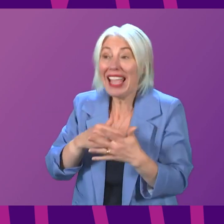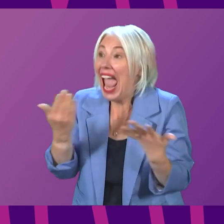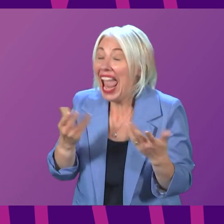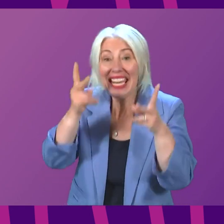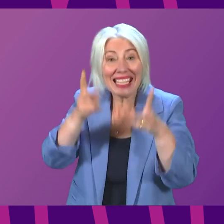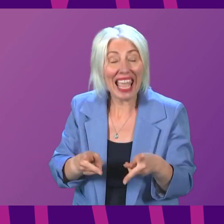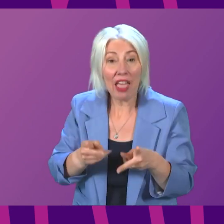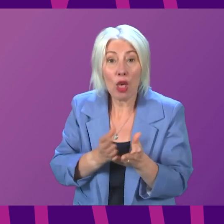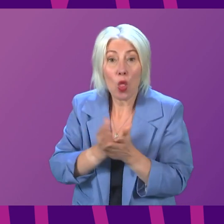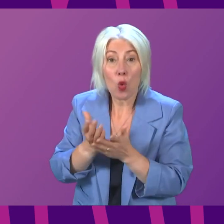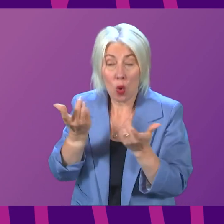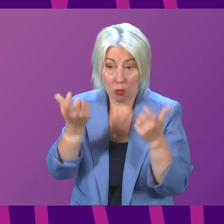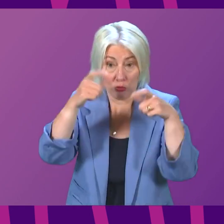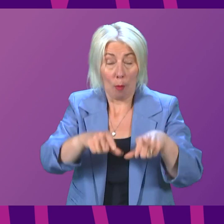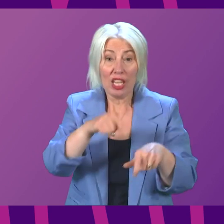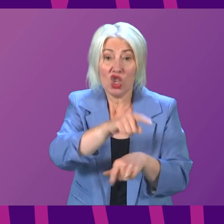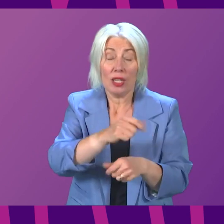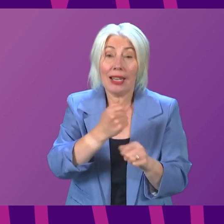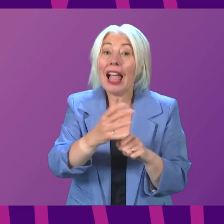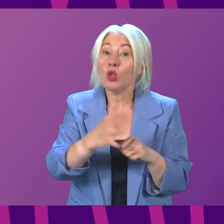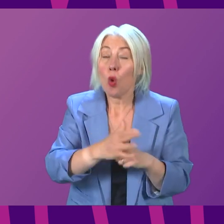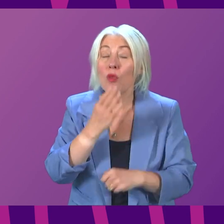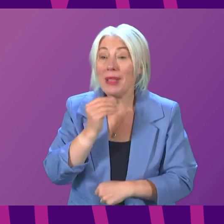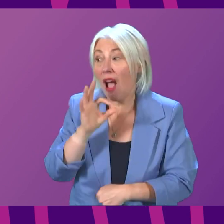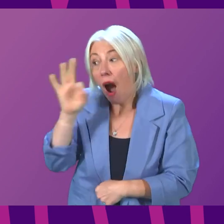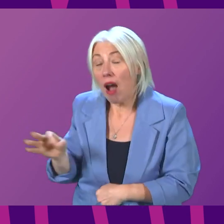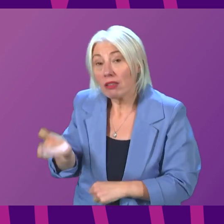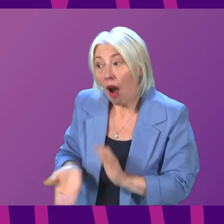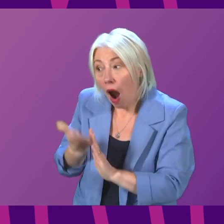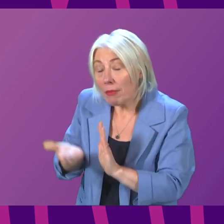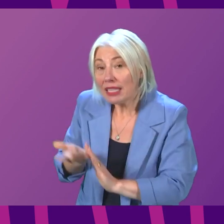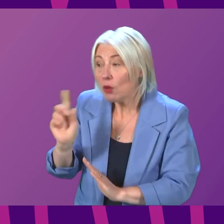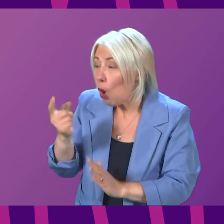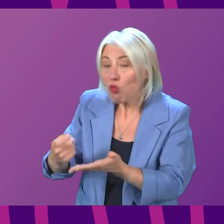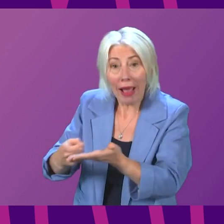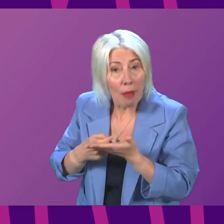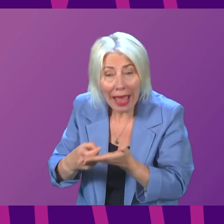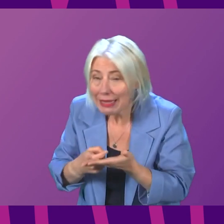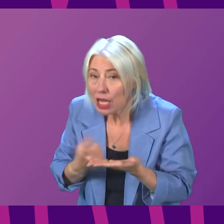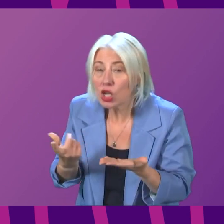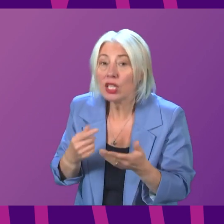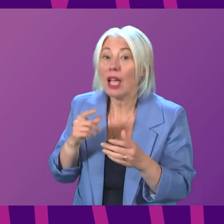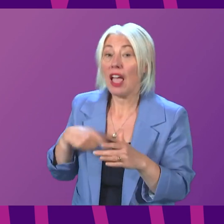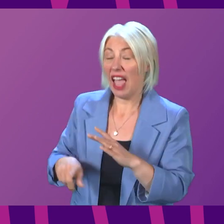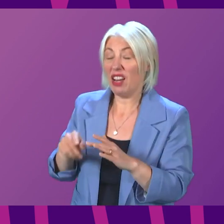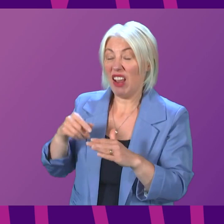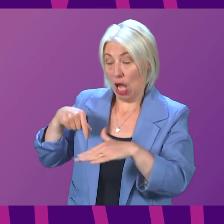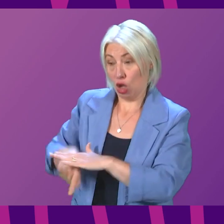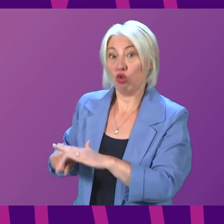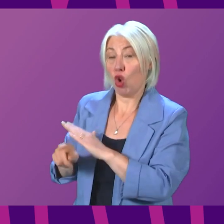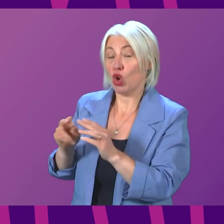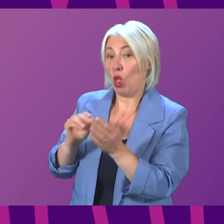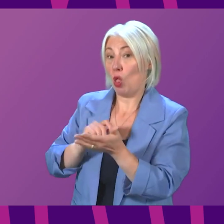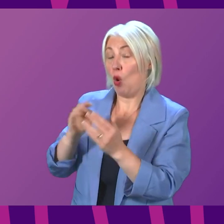in asylum accommodation in Glasgow. And we have requested an update on the status of recommendations in an internal Home Office report on